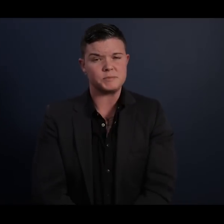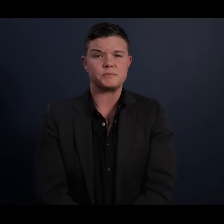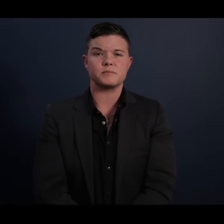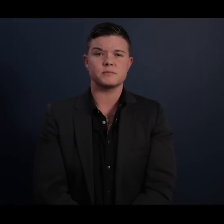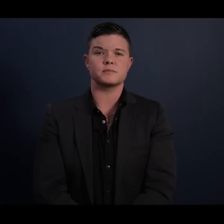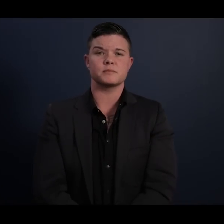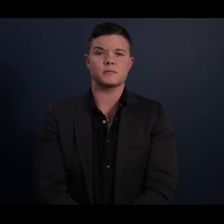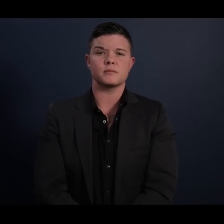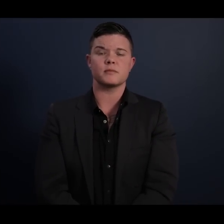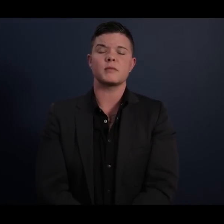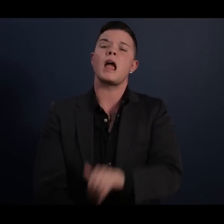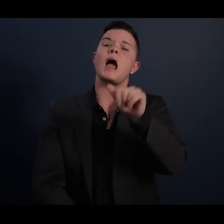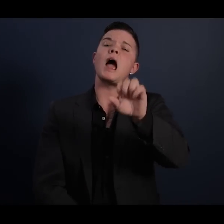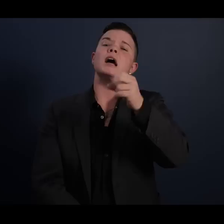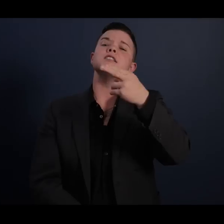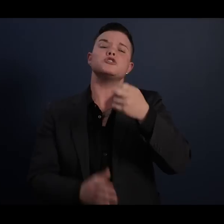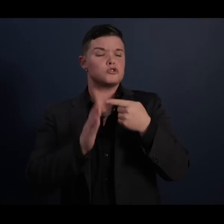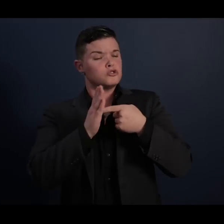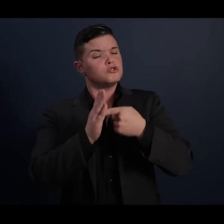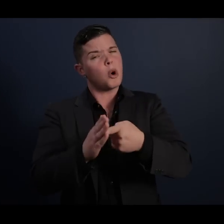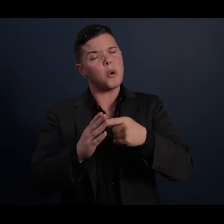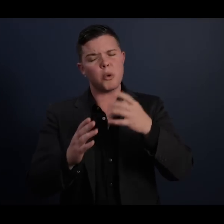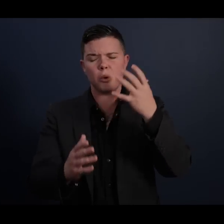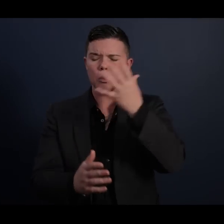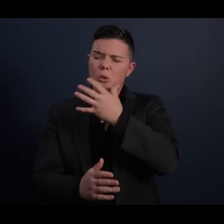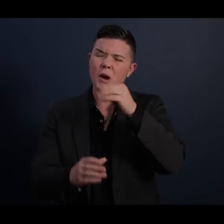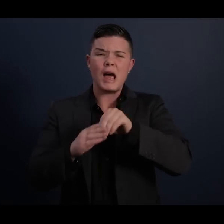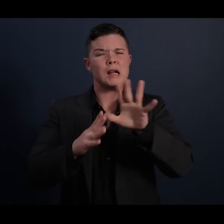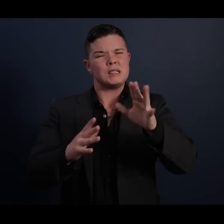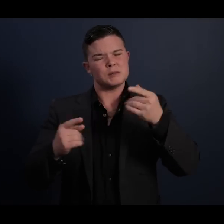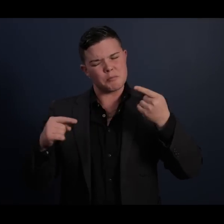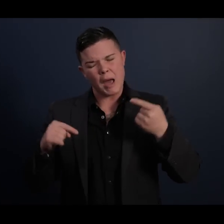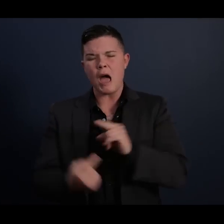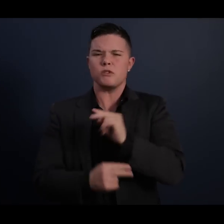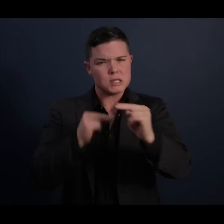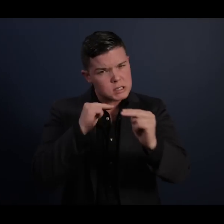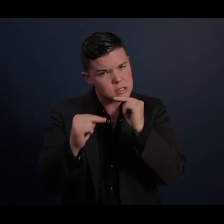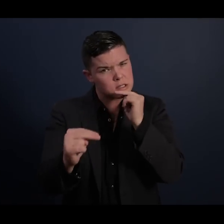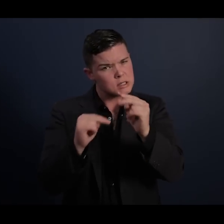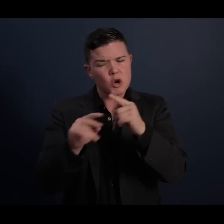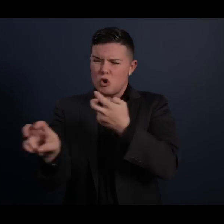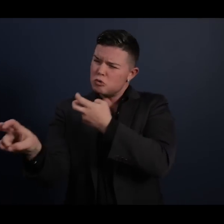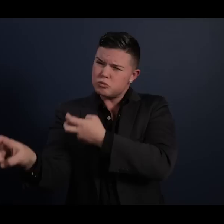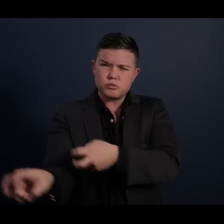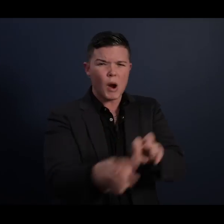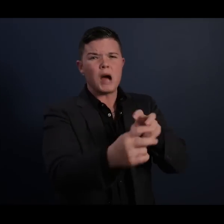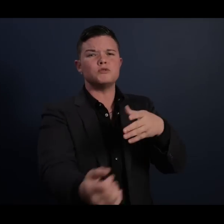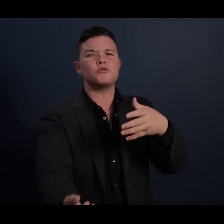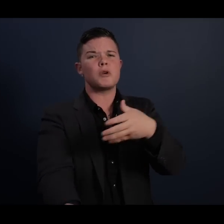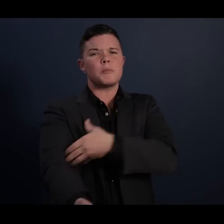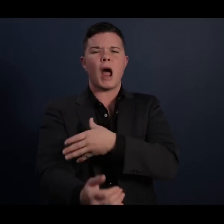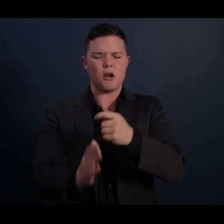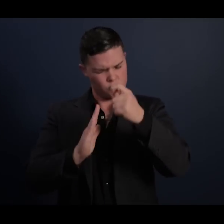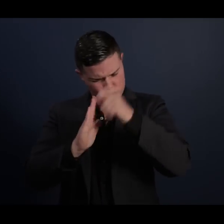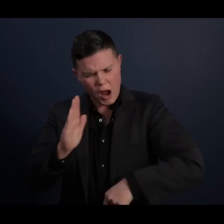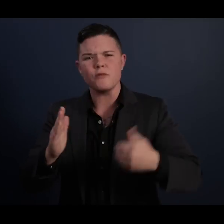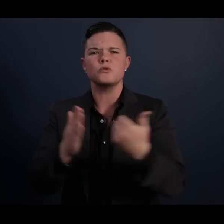But as he showed in painstaking negotiations to transfer power and draft new laws, he was not